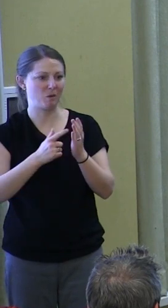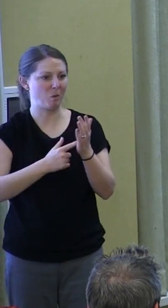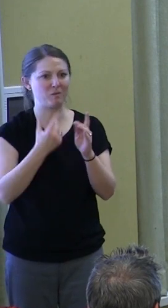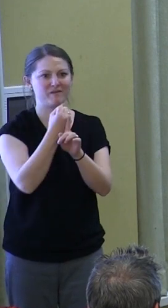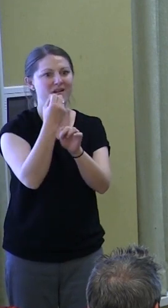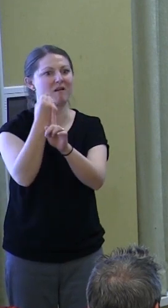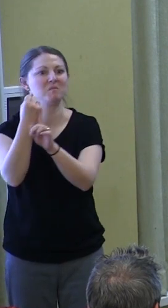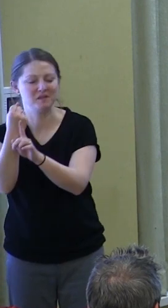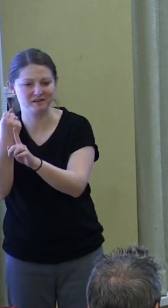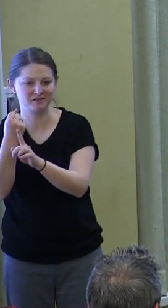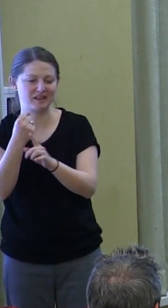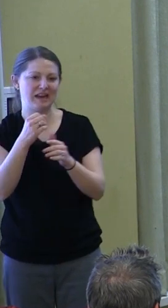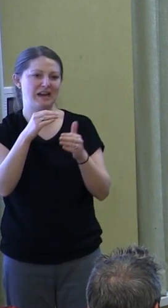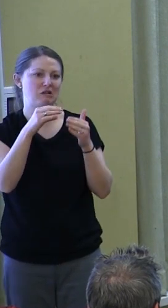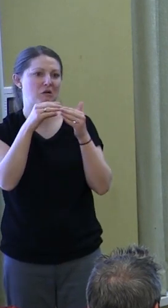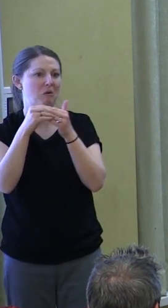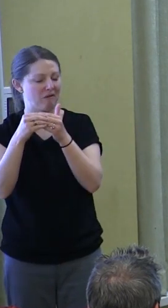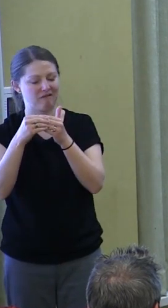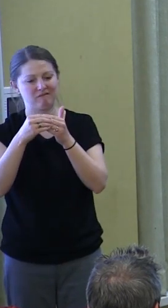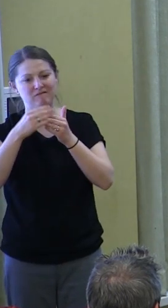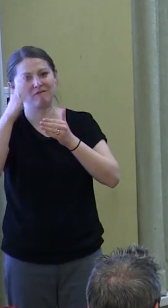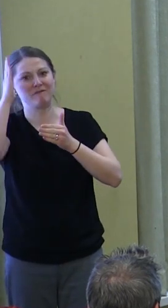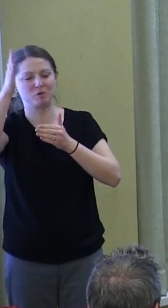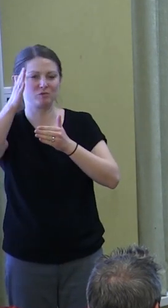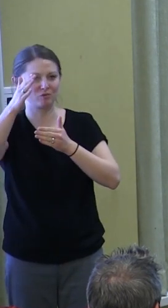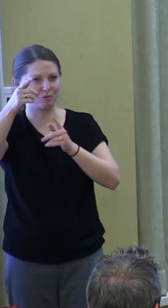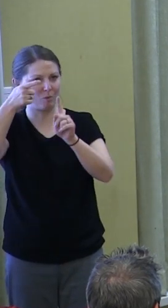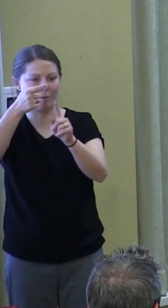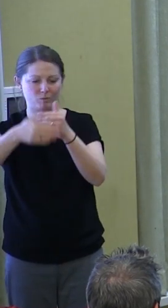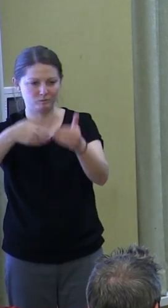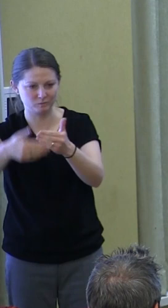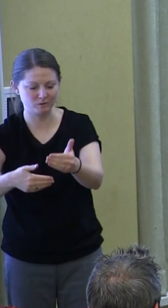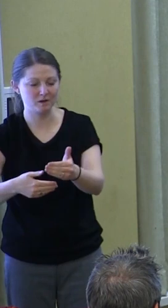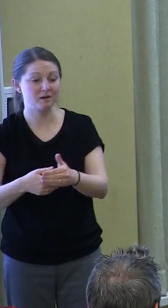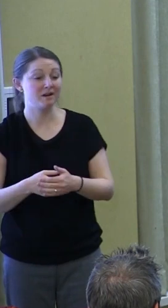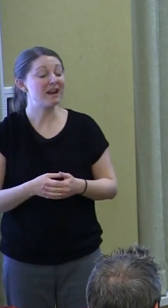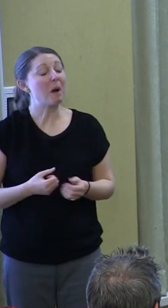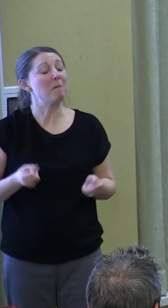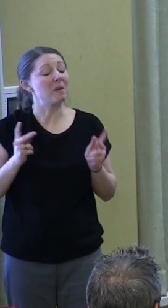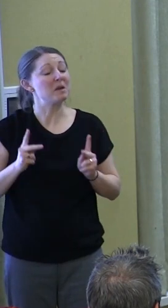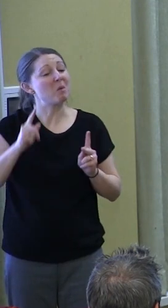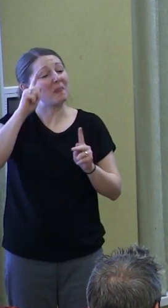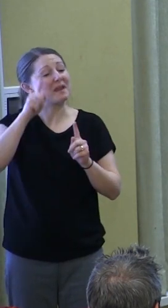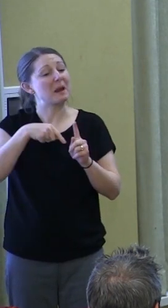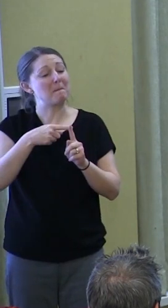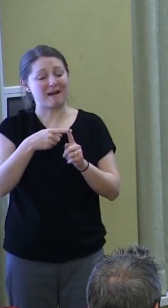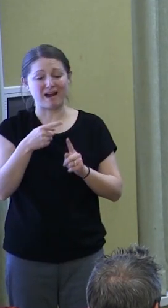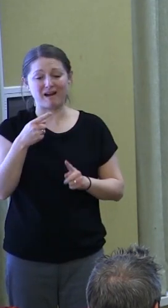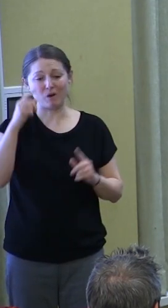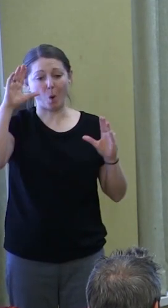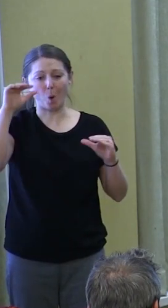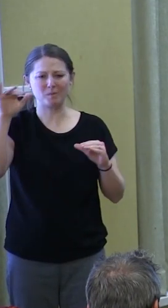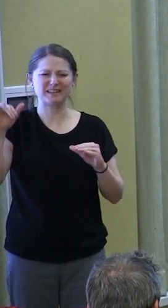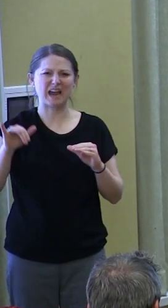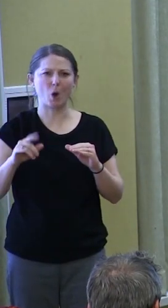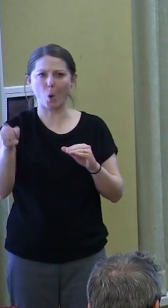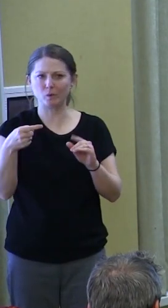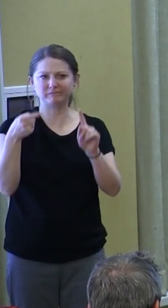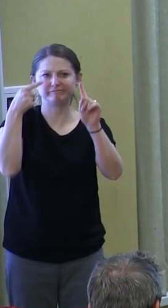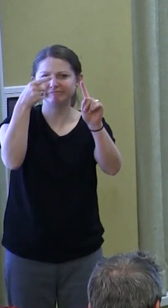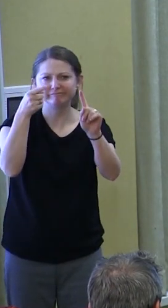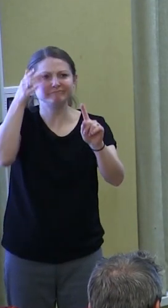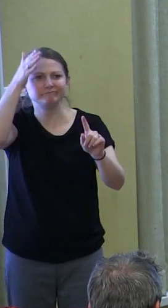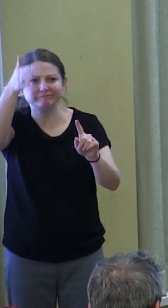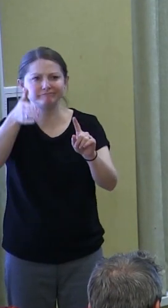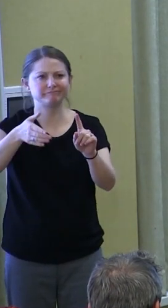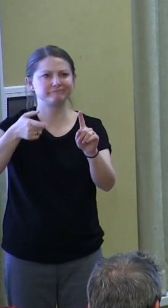making, and they direct our further actions. Now, of course, many people think of hope as goal-directed, future